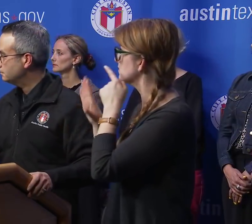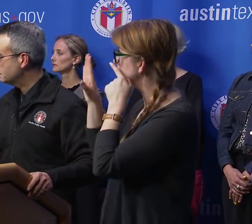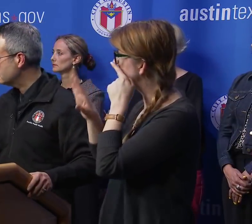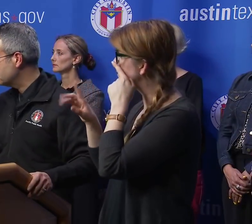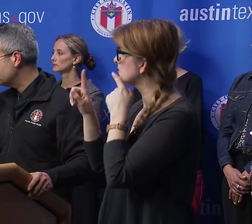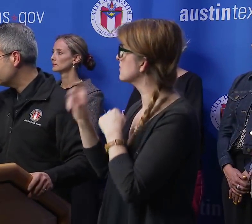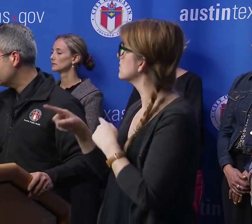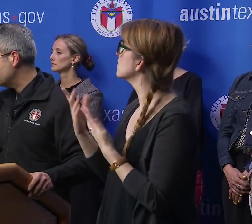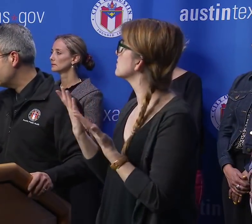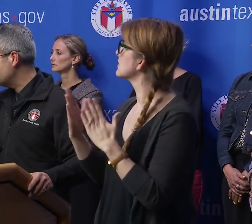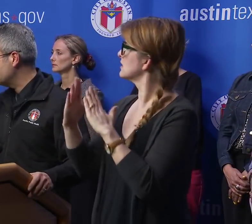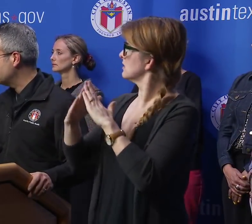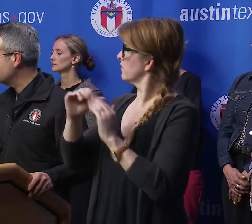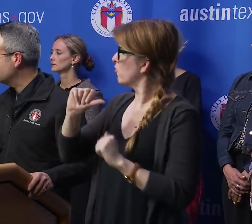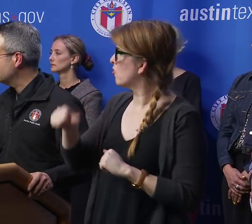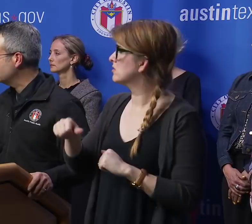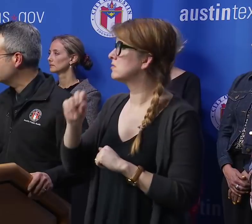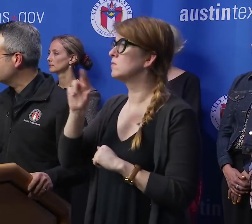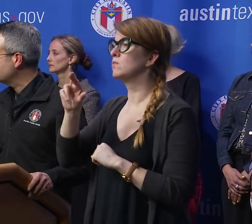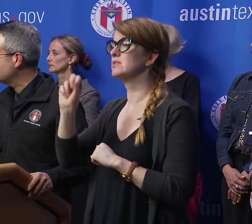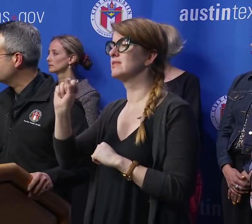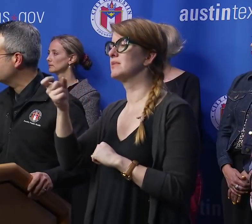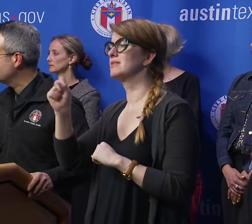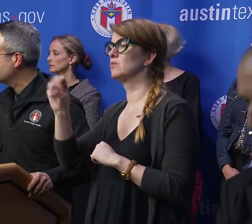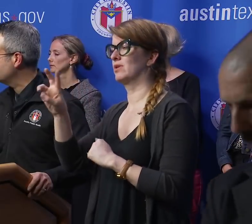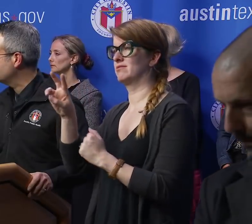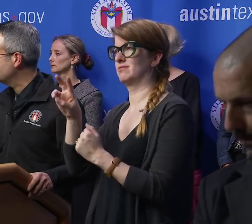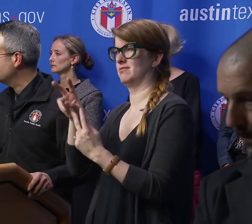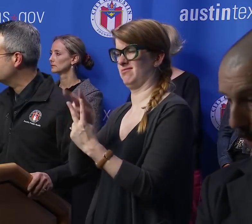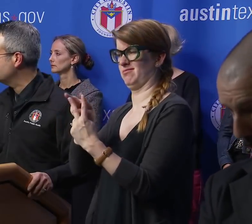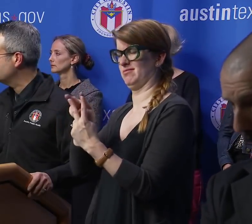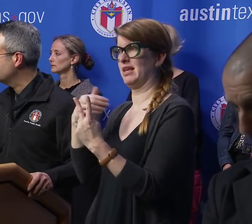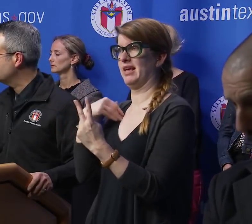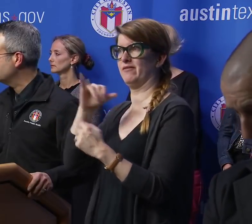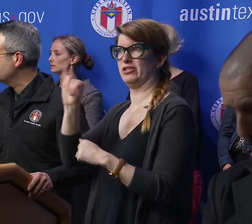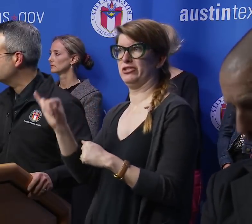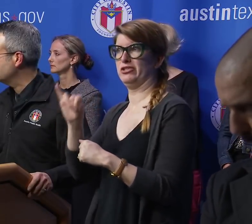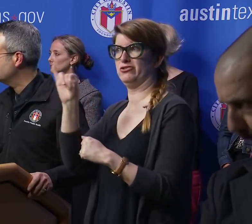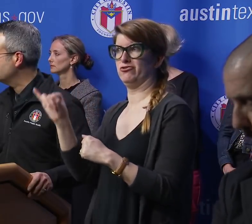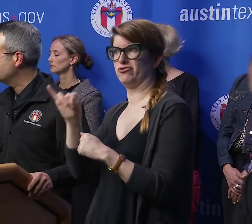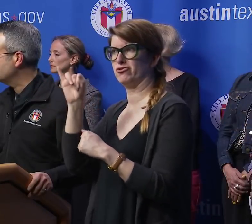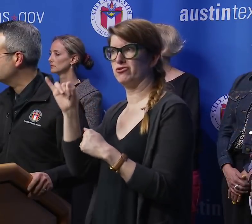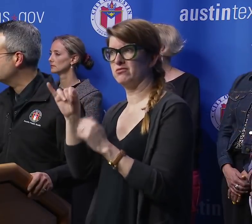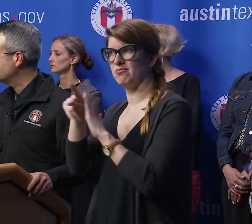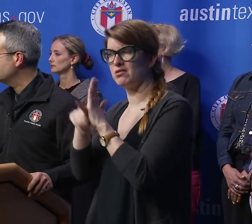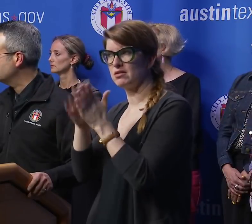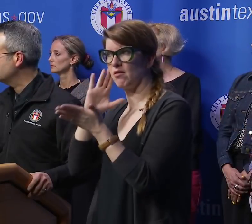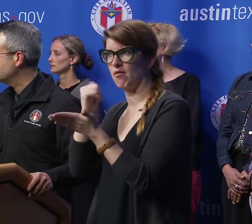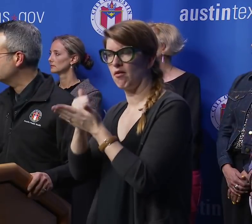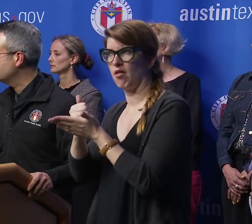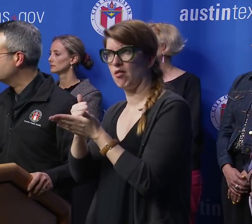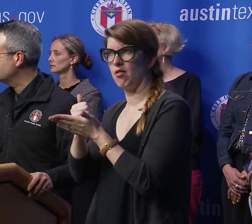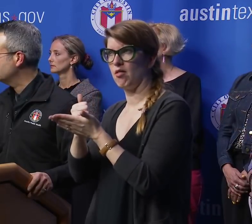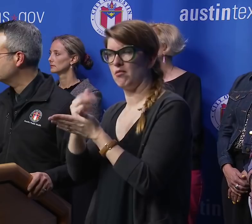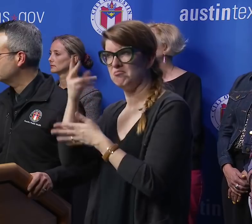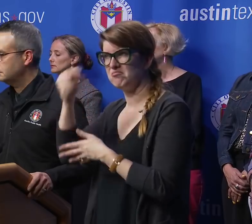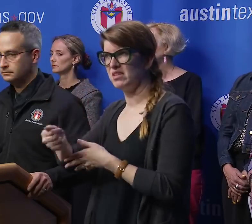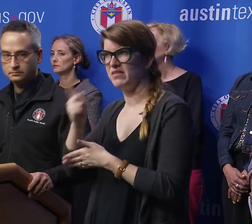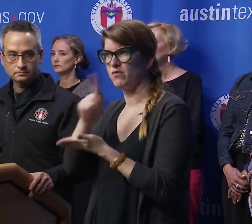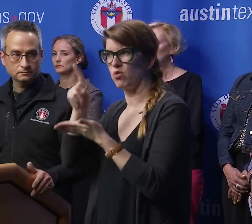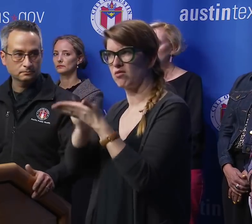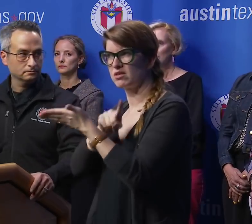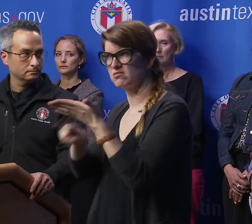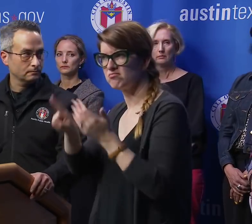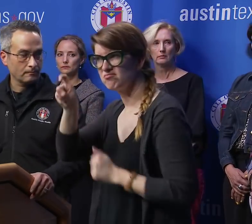Austin and or South by Southwest have insurance that would cover the cancellation of an event such as this?